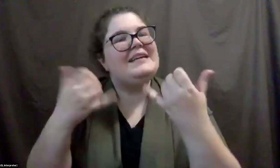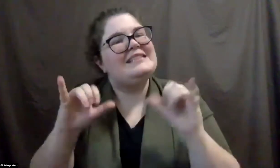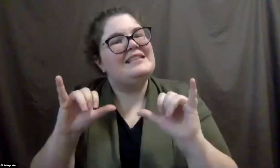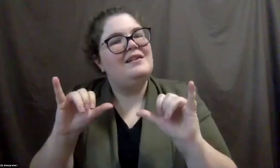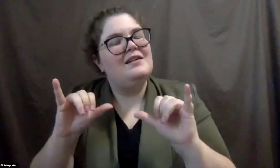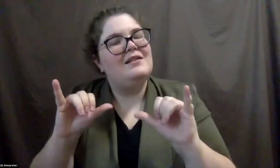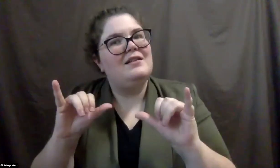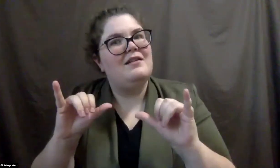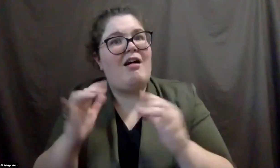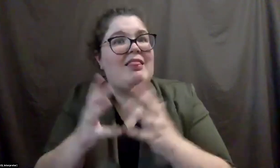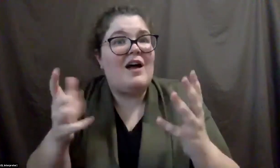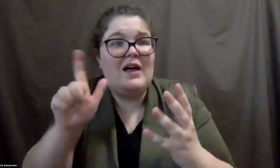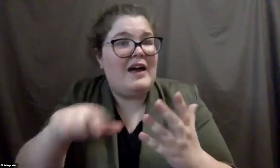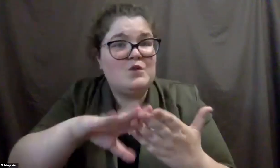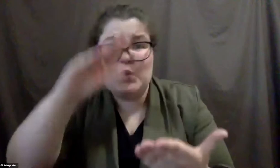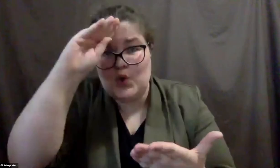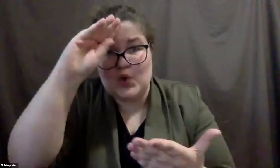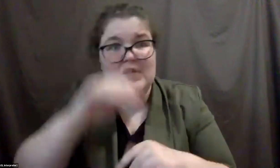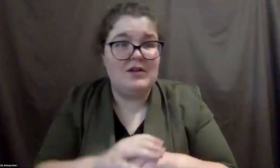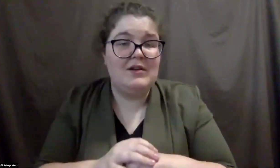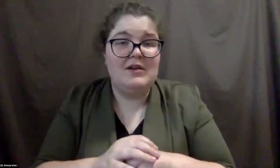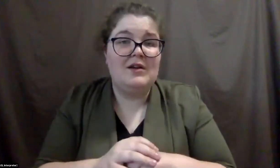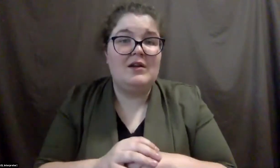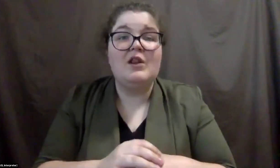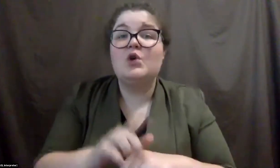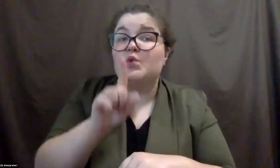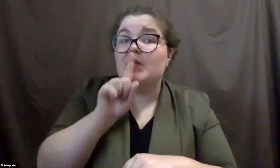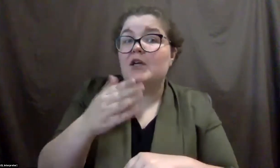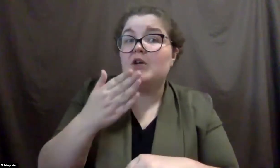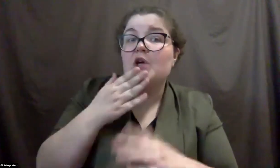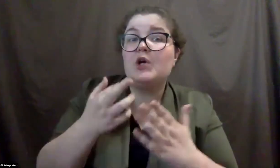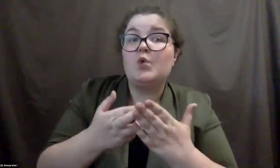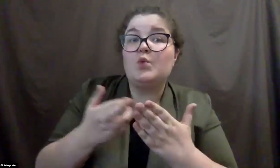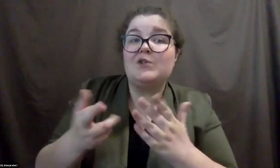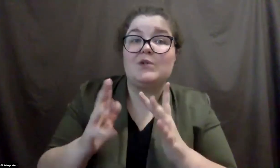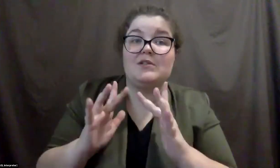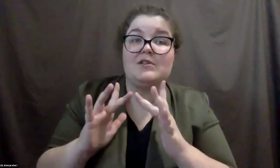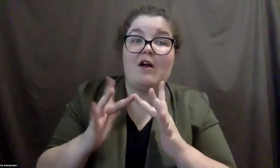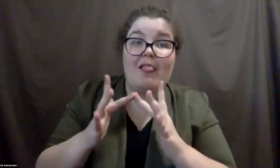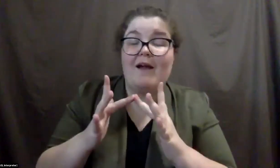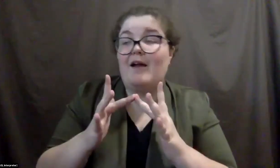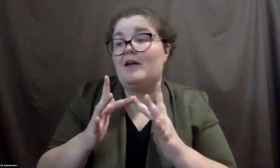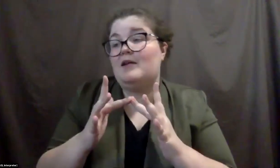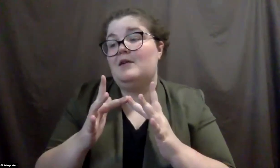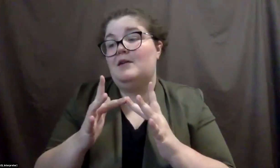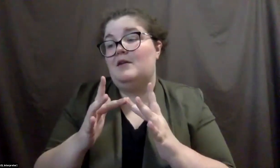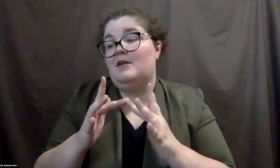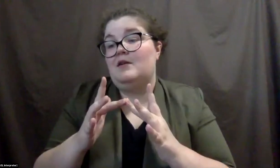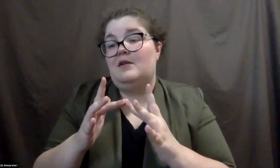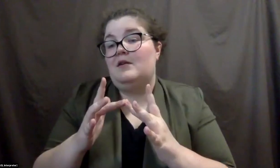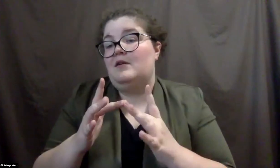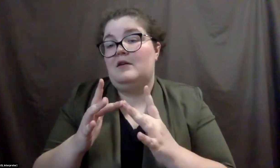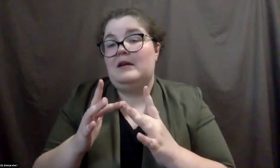there, there, still a lot to learn. There's a lot of great resources on the internet, um, from even